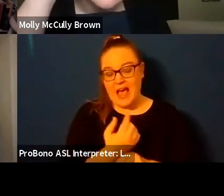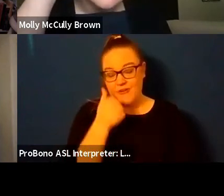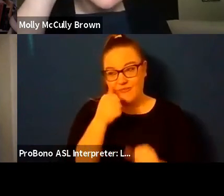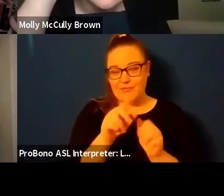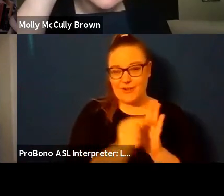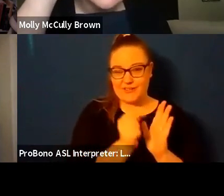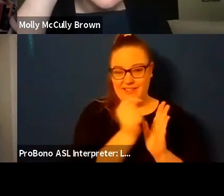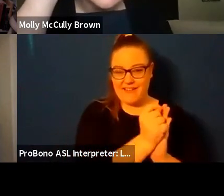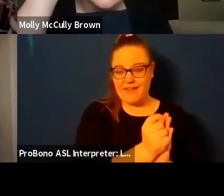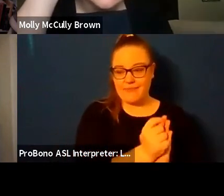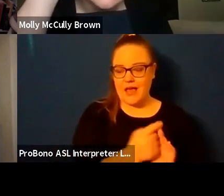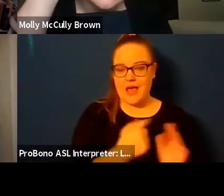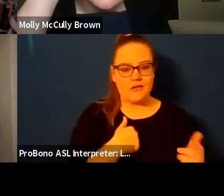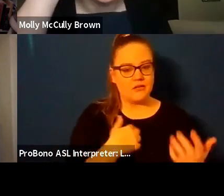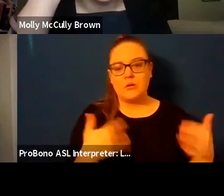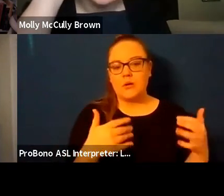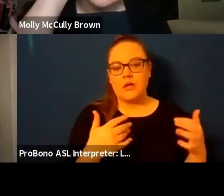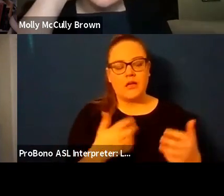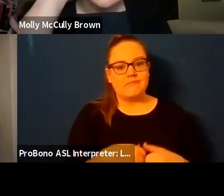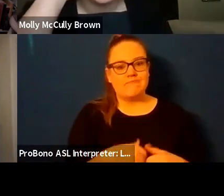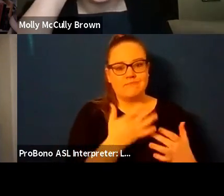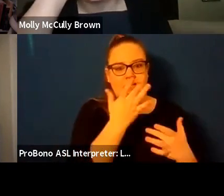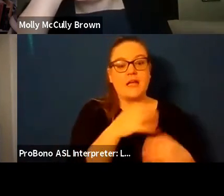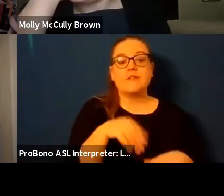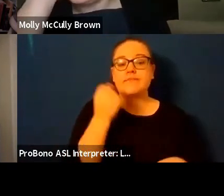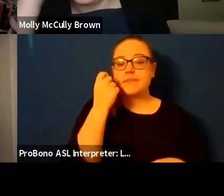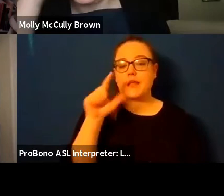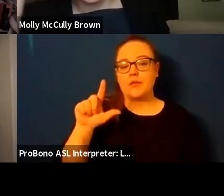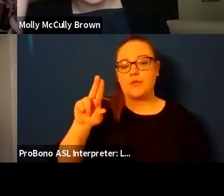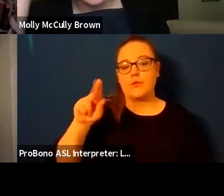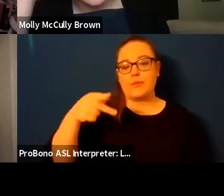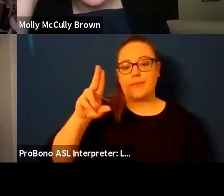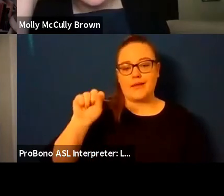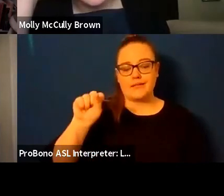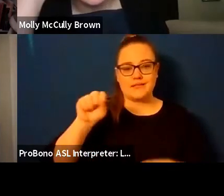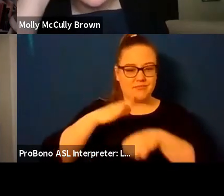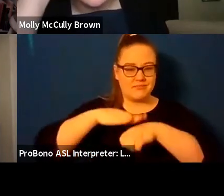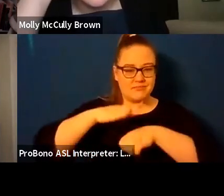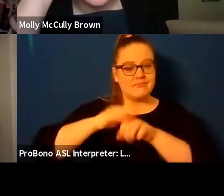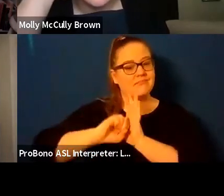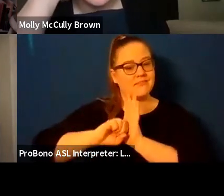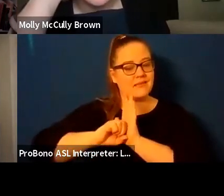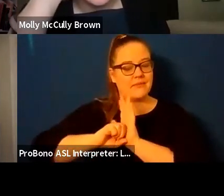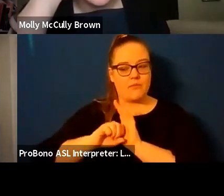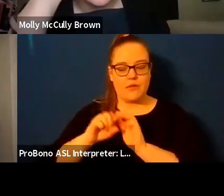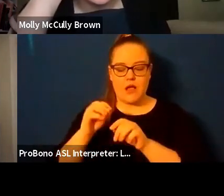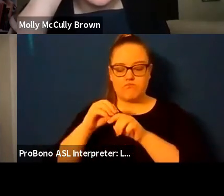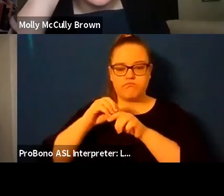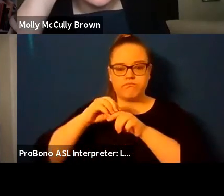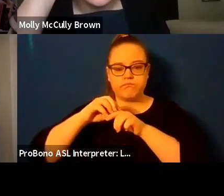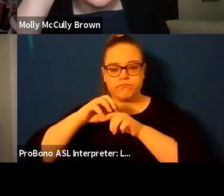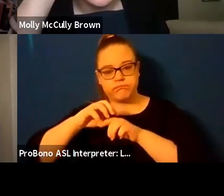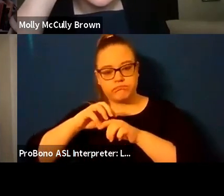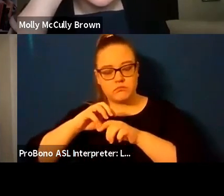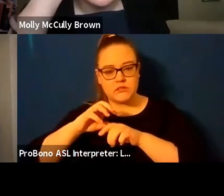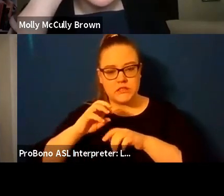hands uh my joints one of the symptoms of lupus is joint pain and swelling and inflammation um and